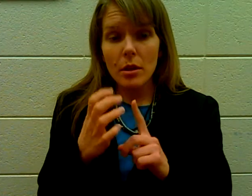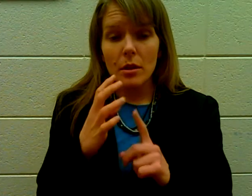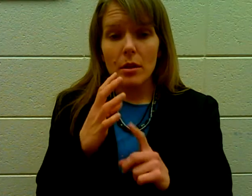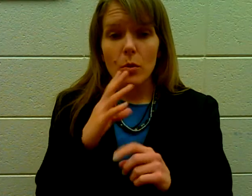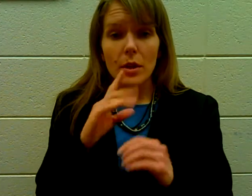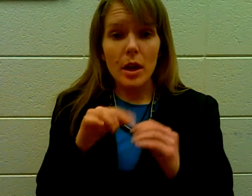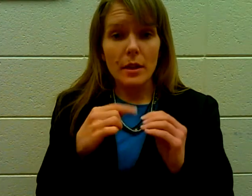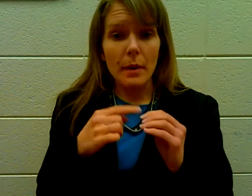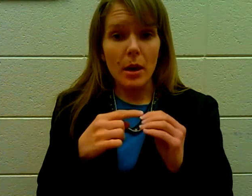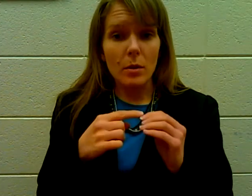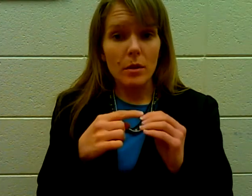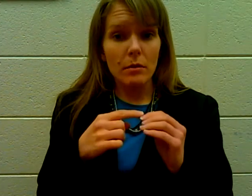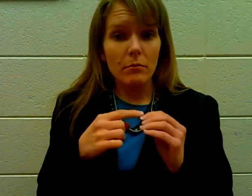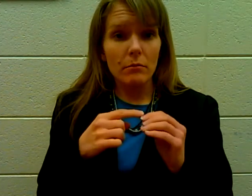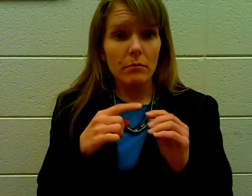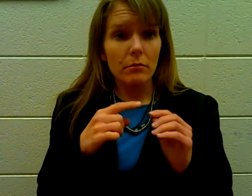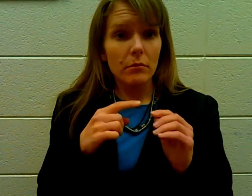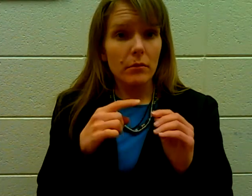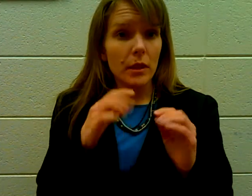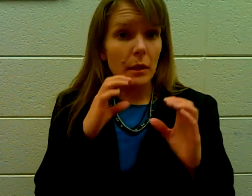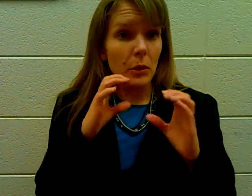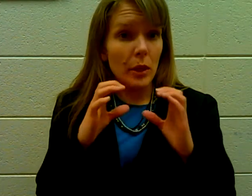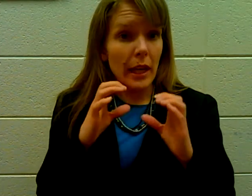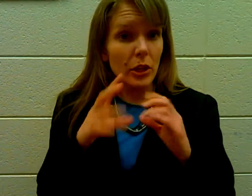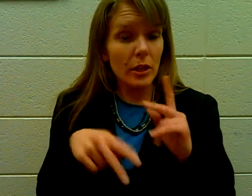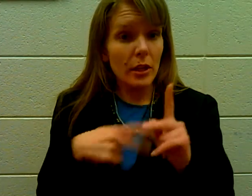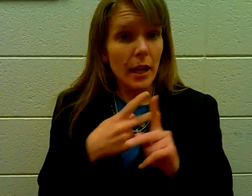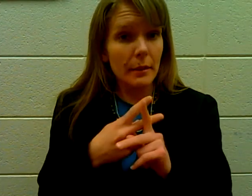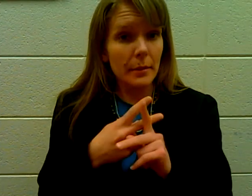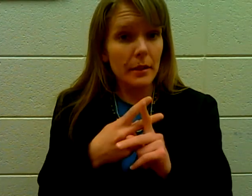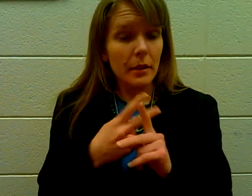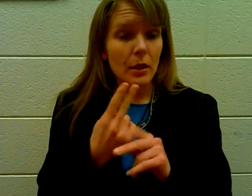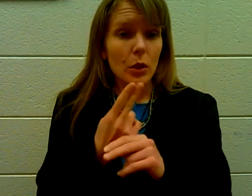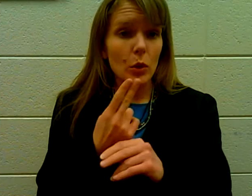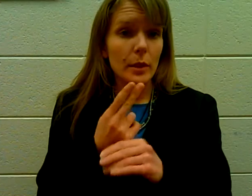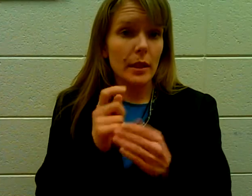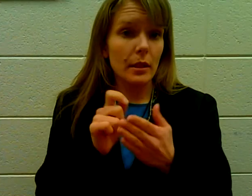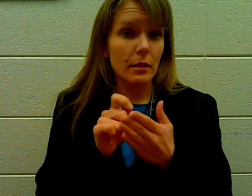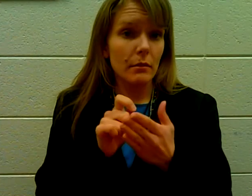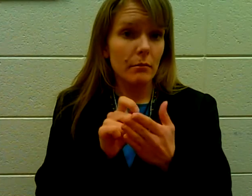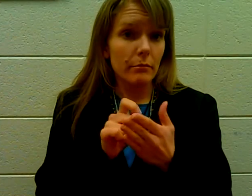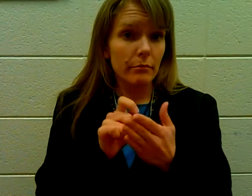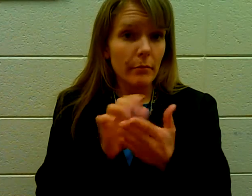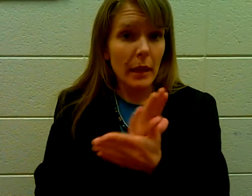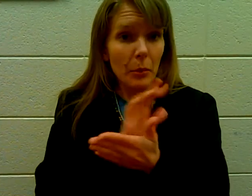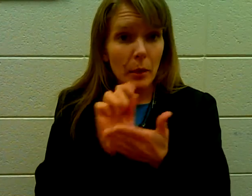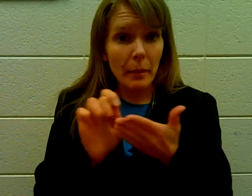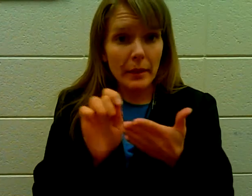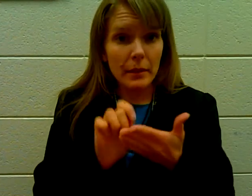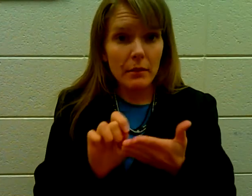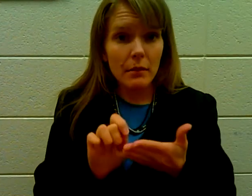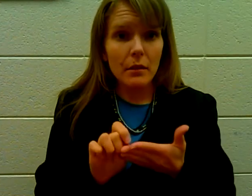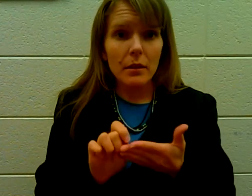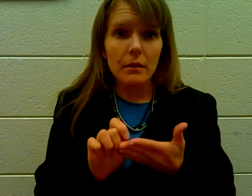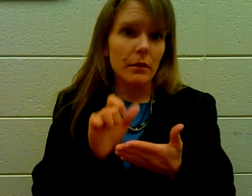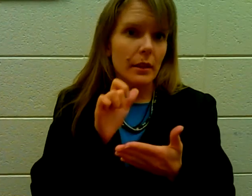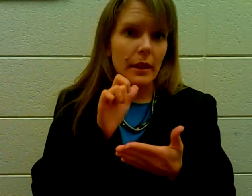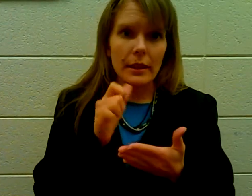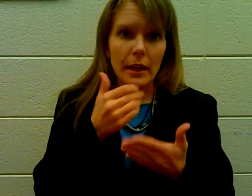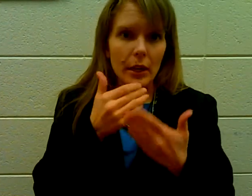We talked about communication types. Using paper and pencil. If that's not a